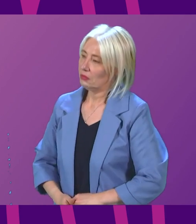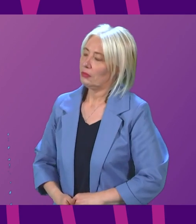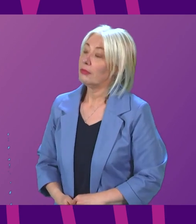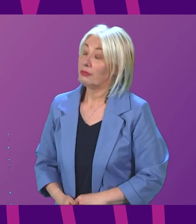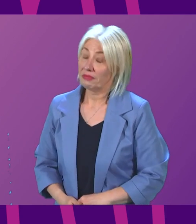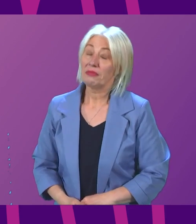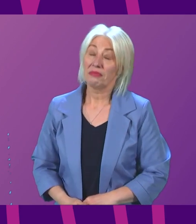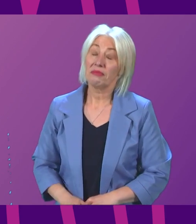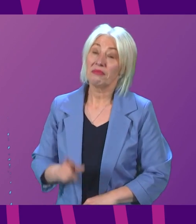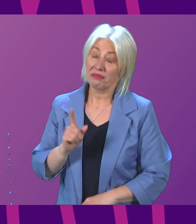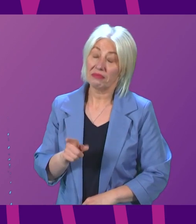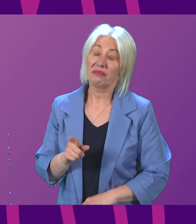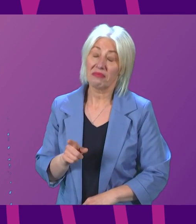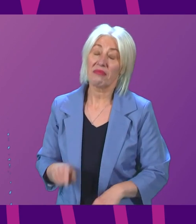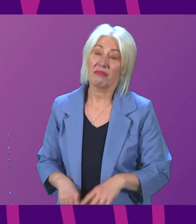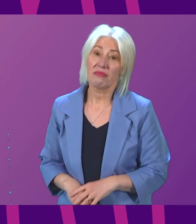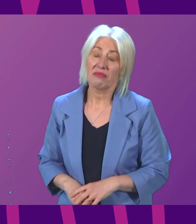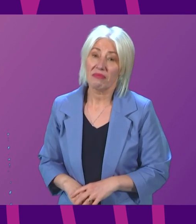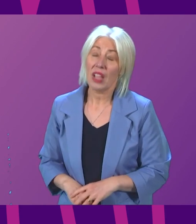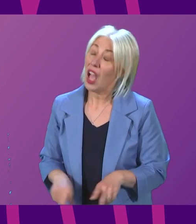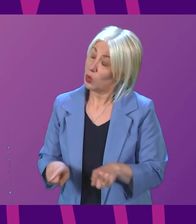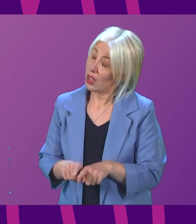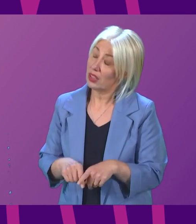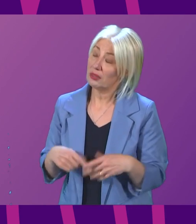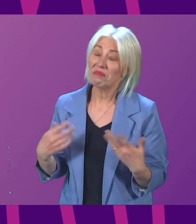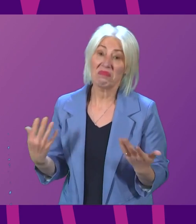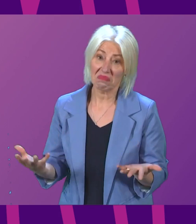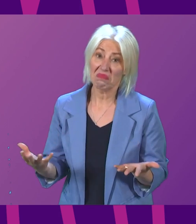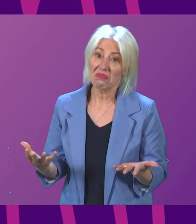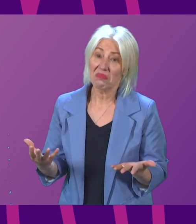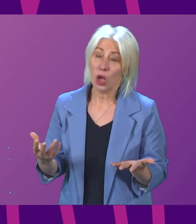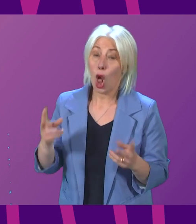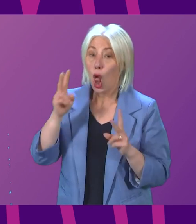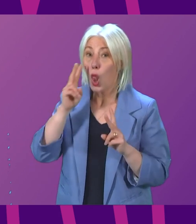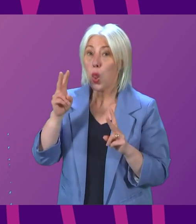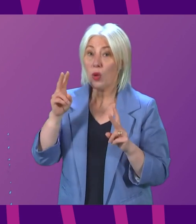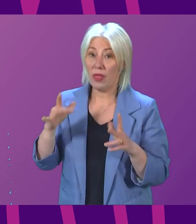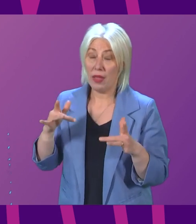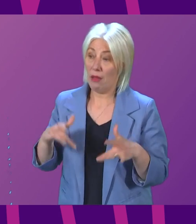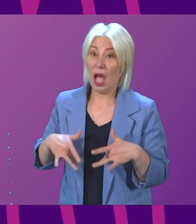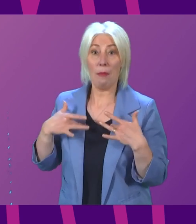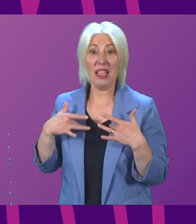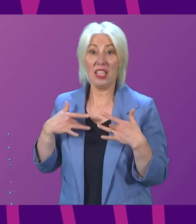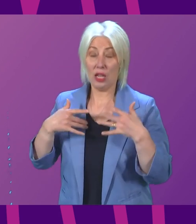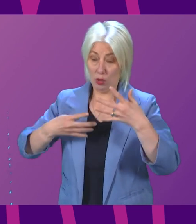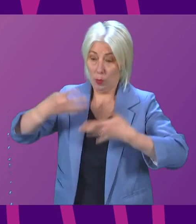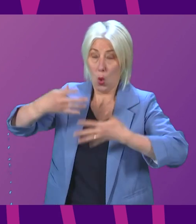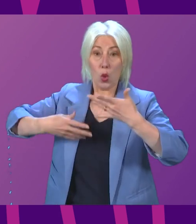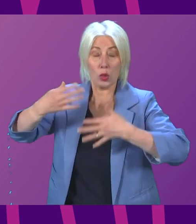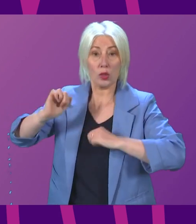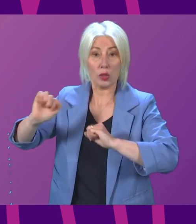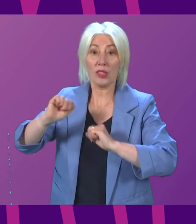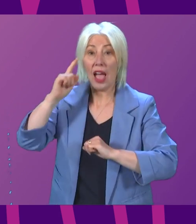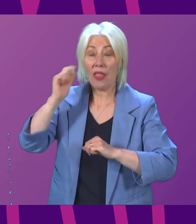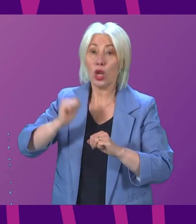lastly, presiding officer, although if we look at the opinion polls, presiding officer suspects Scotland is